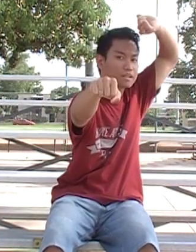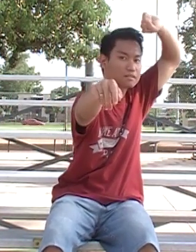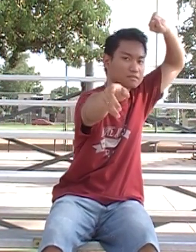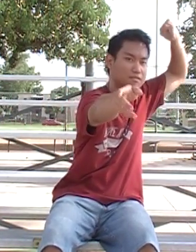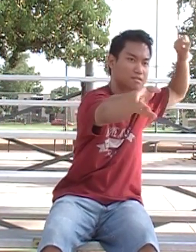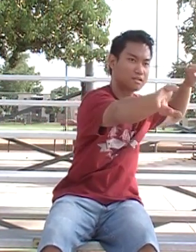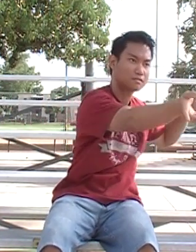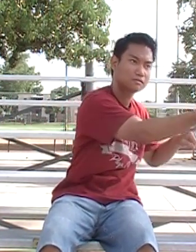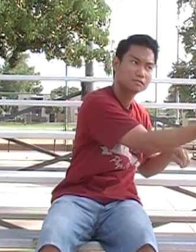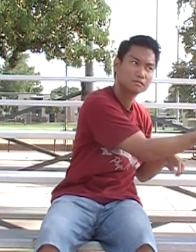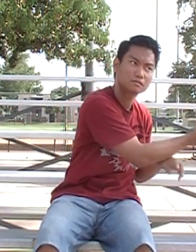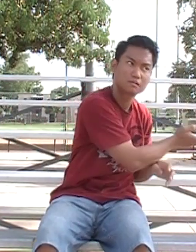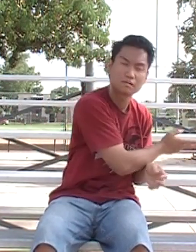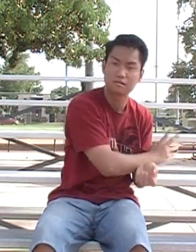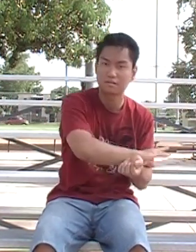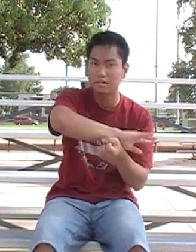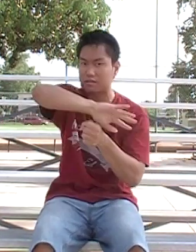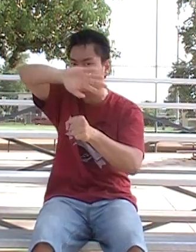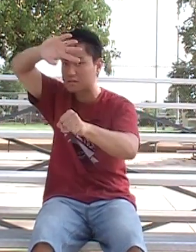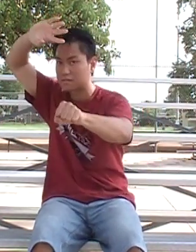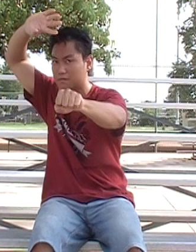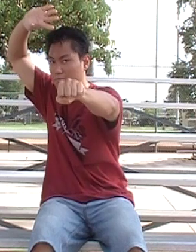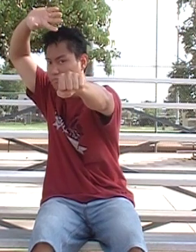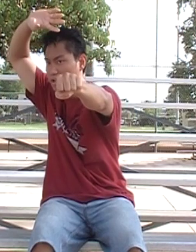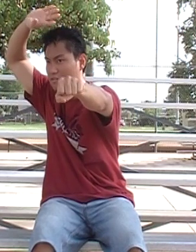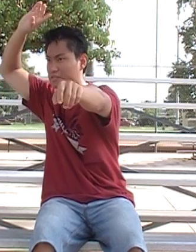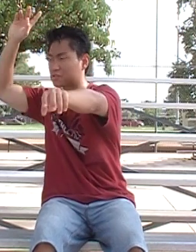See? Touch. Block. Strike.